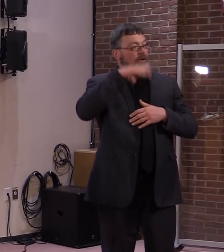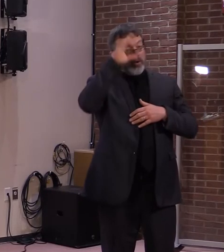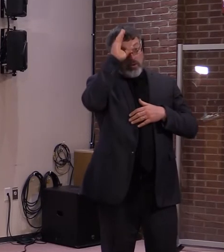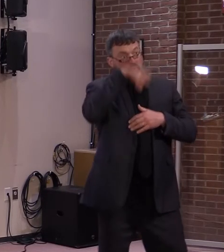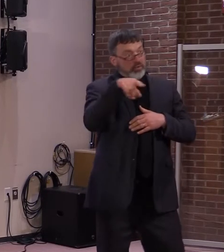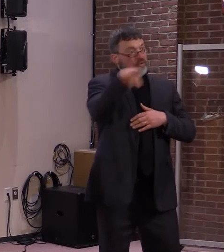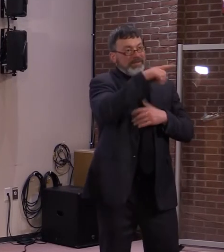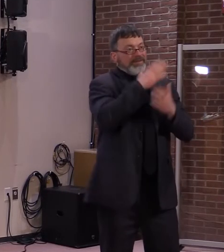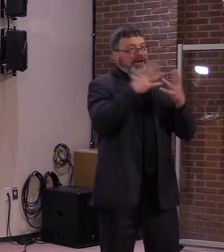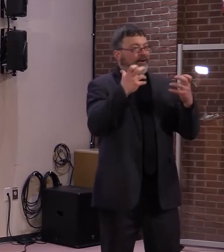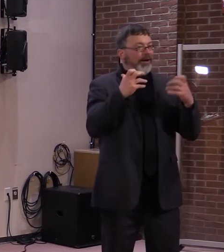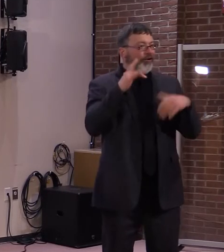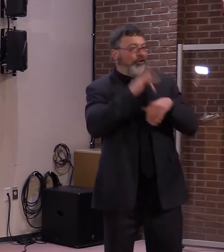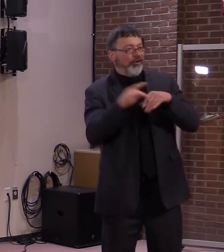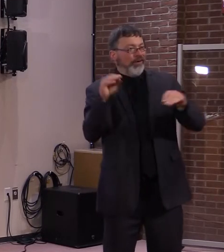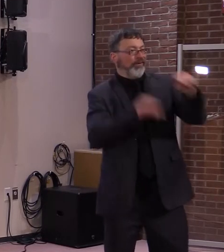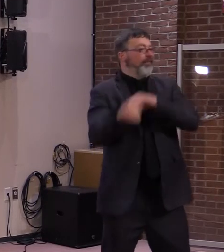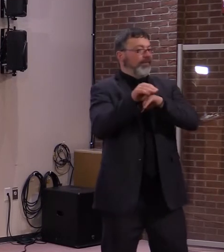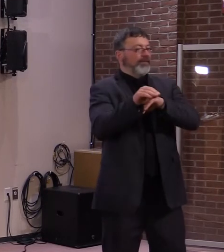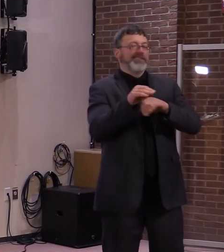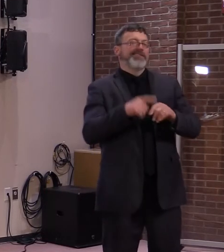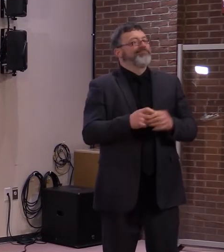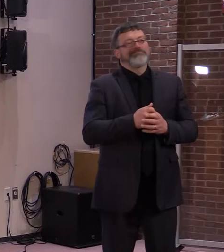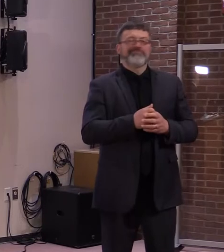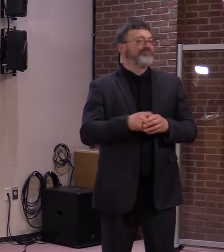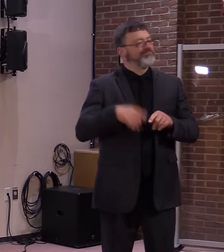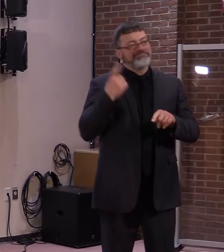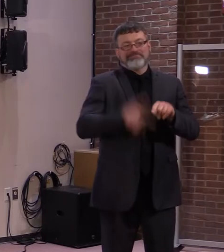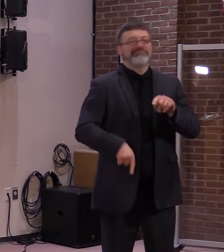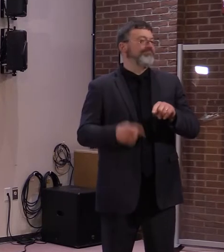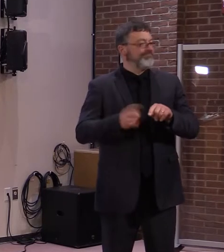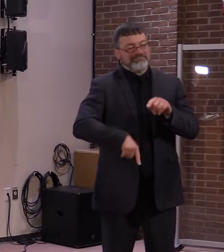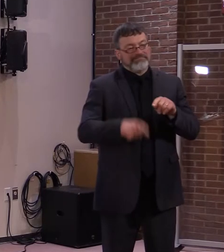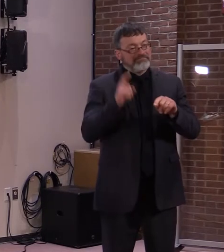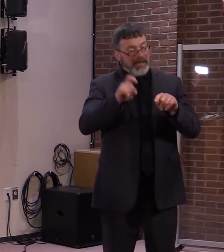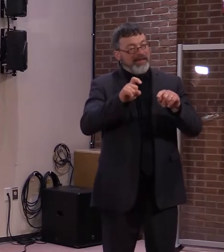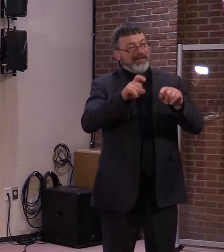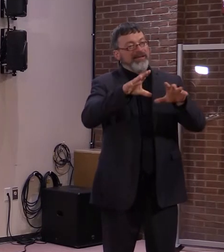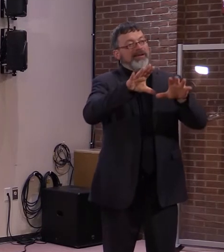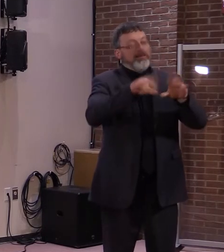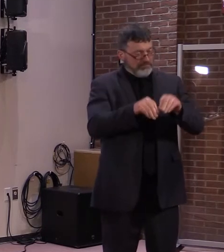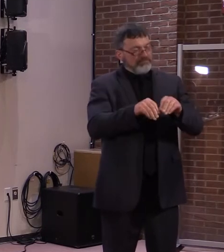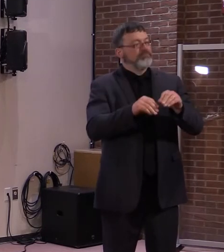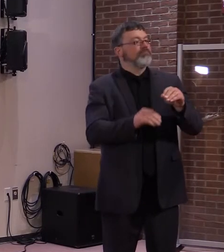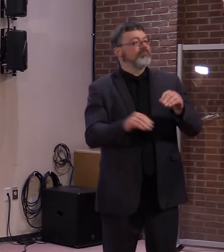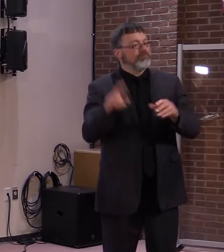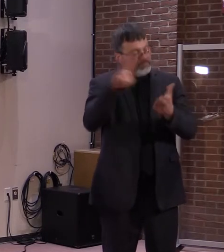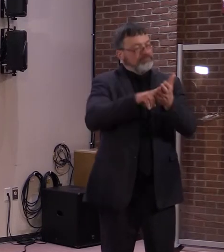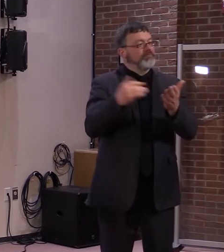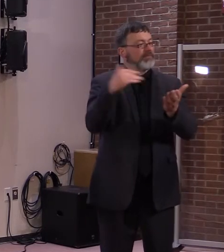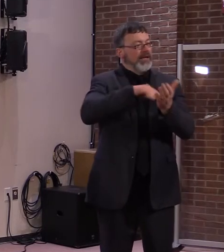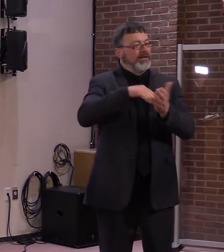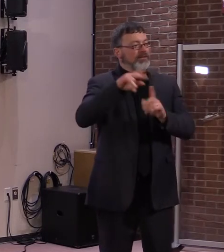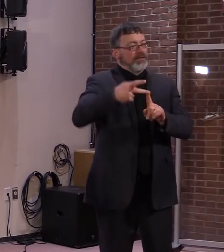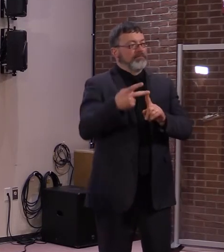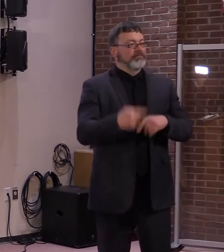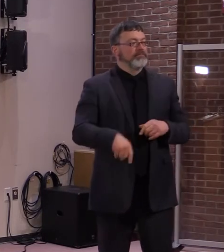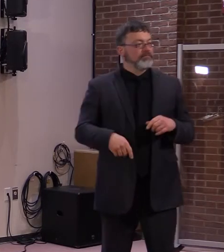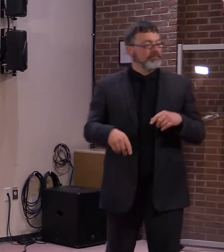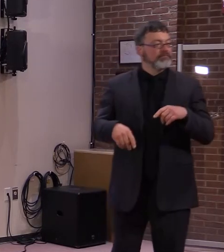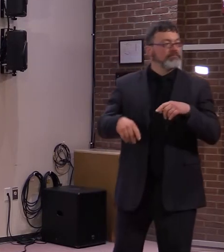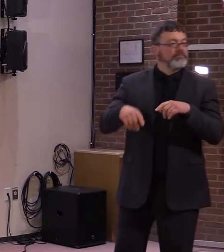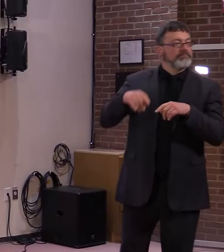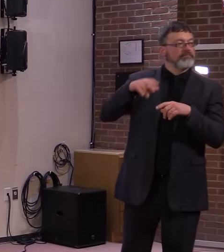And Governor Scott, as I'm sure you've seen, the coffee cup bakery is closed permanently. Any thoughts on this Vermont brand shutting down?